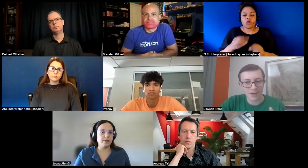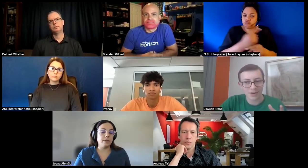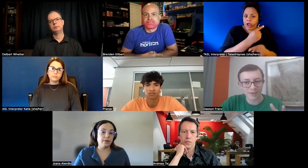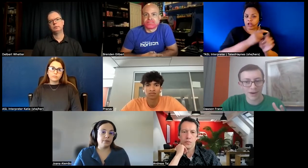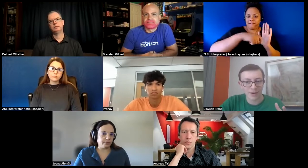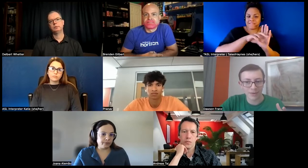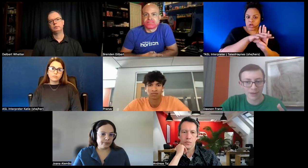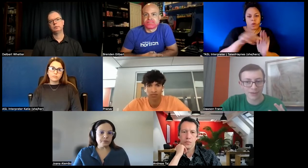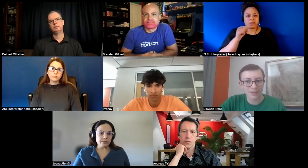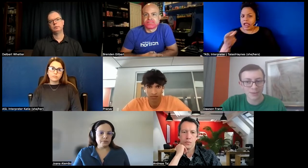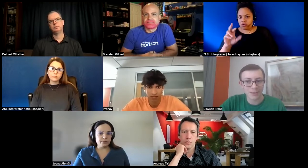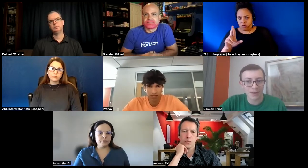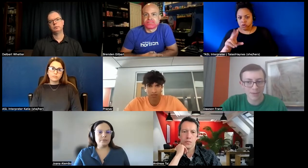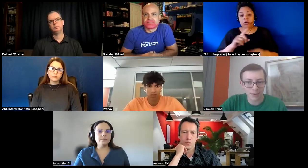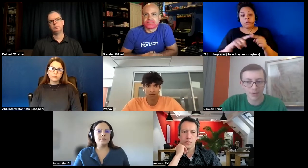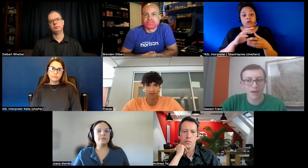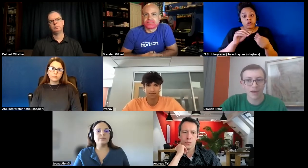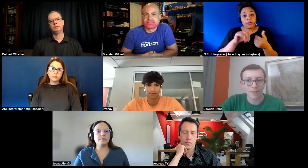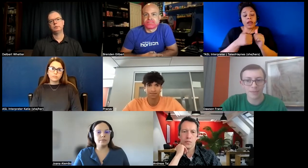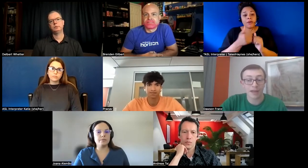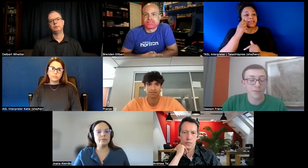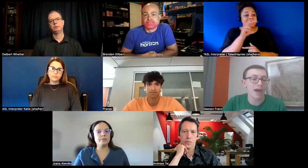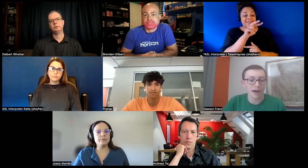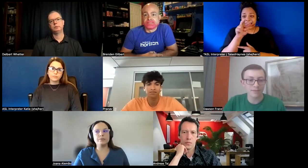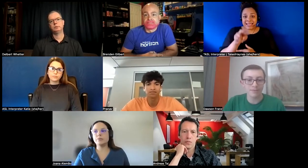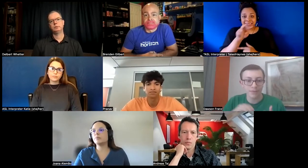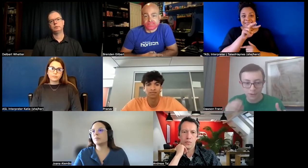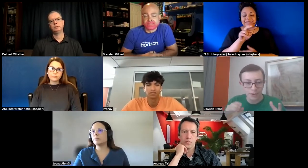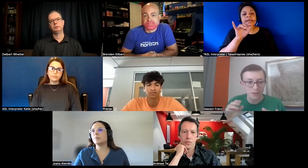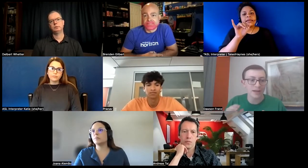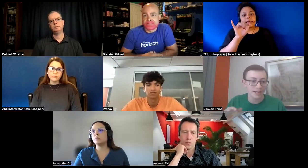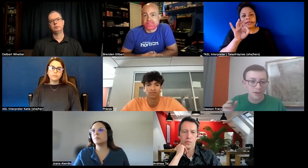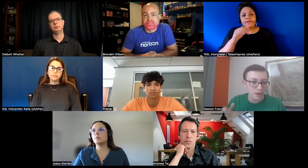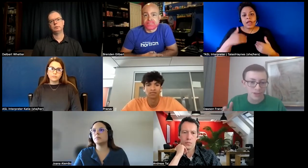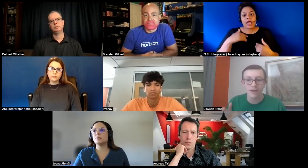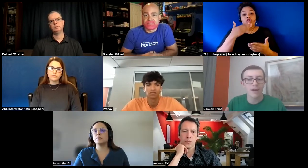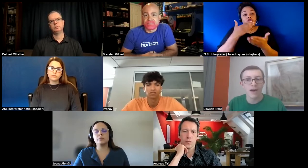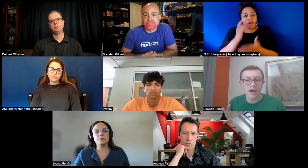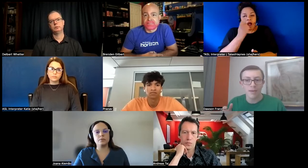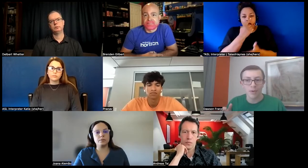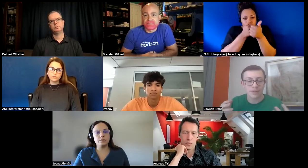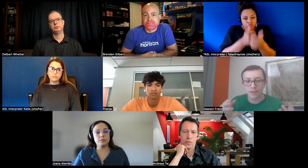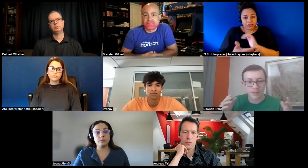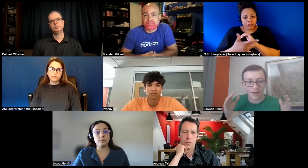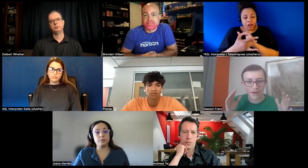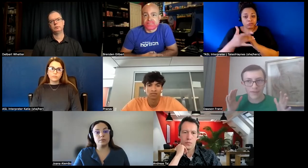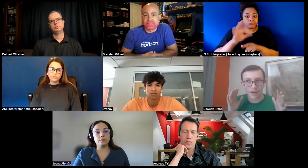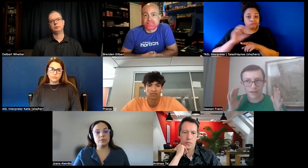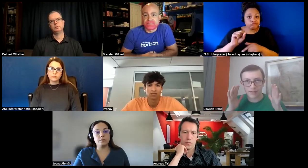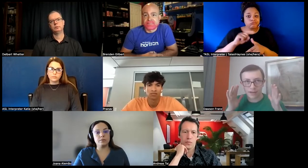talked about how like this could enable um like if we had like good eye tracking technology um or something that's good enough that like